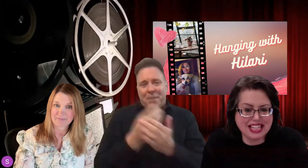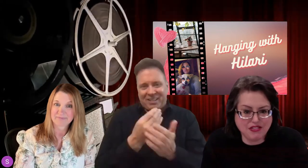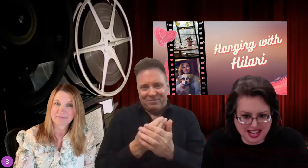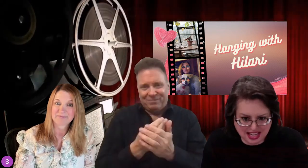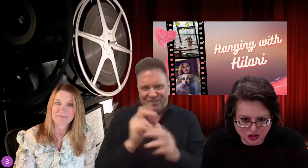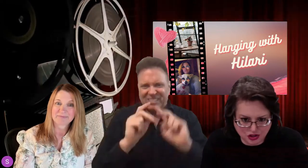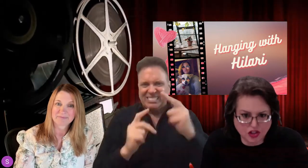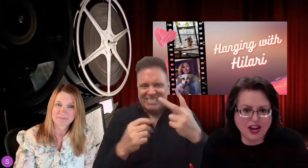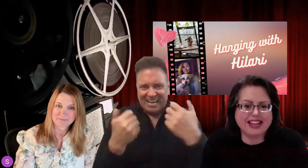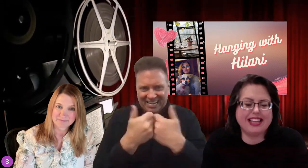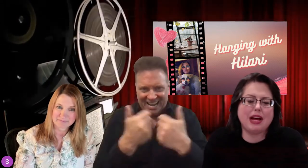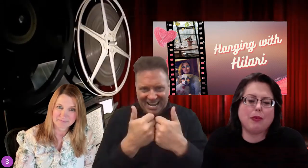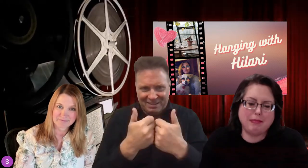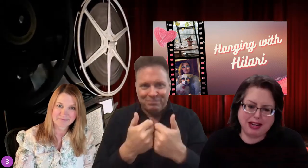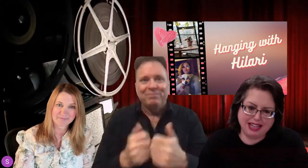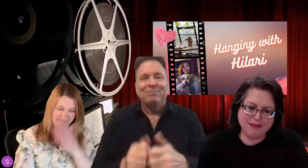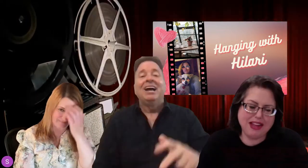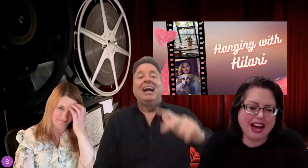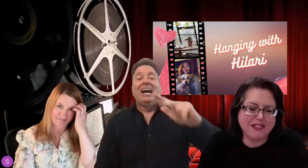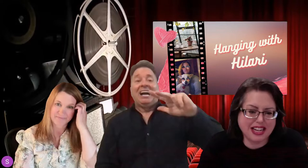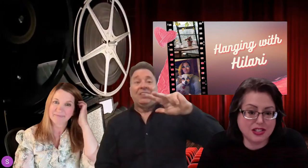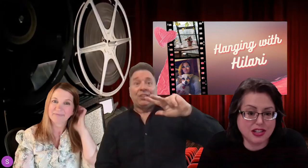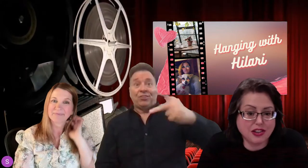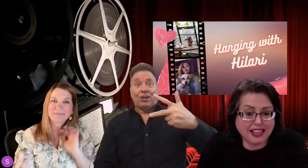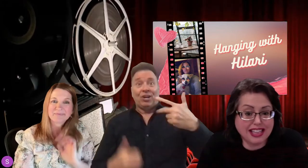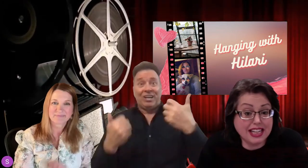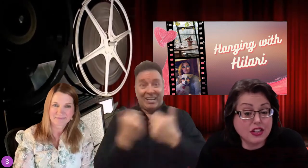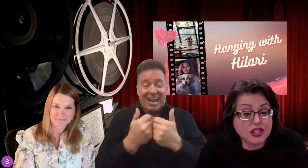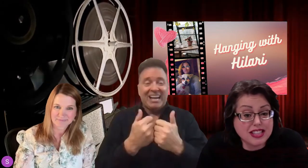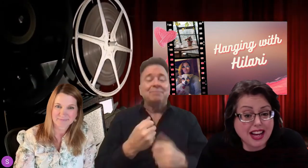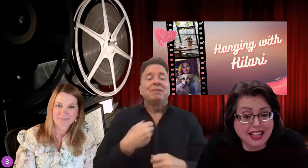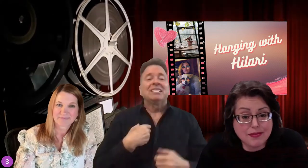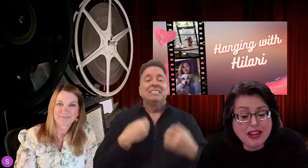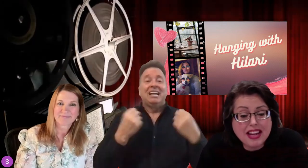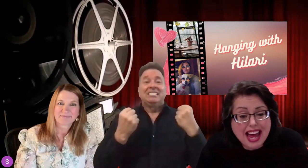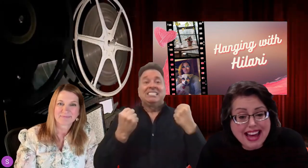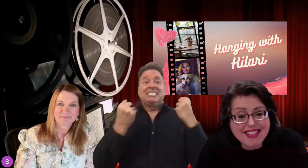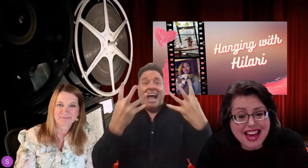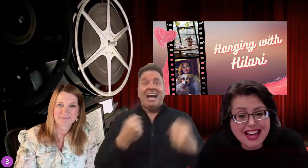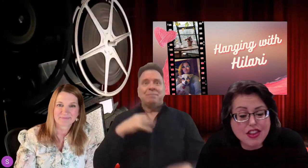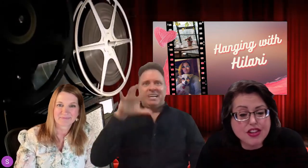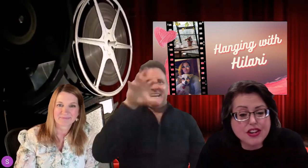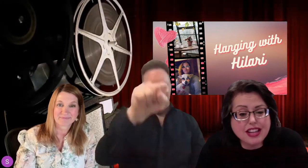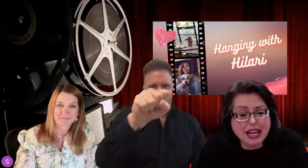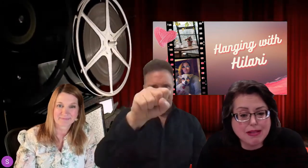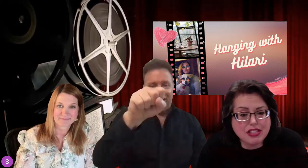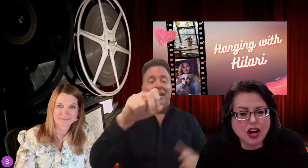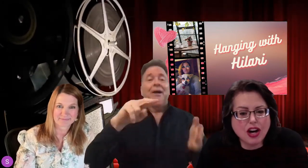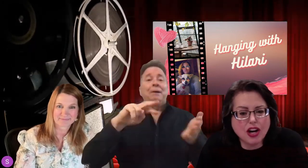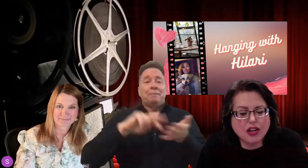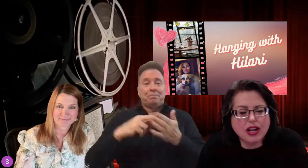if they answer it correctly, they win money. They have to answer it correctly in English and sign. And, then the third game is called,